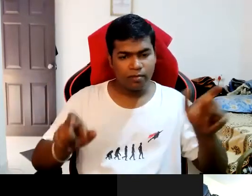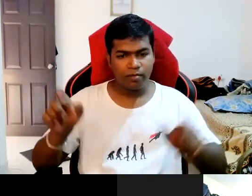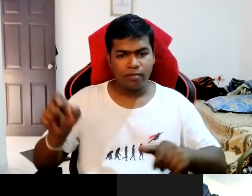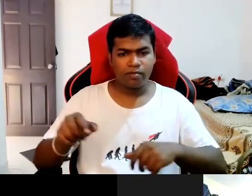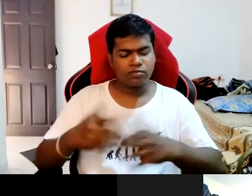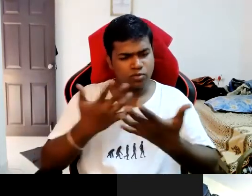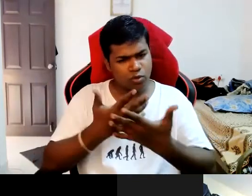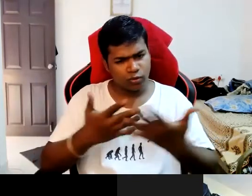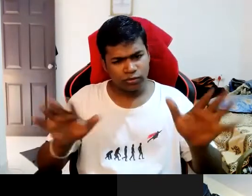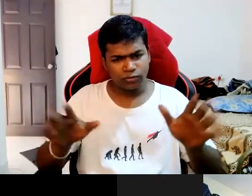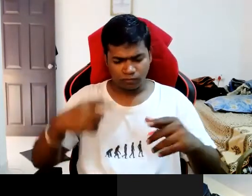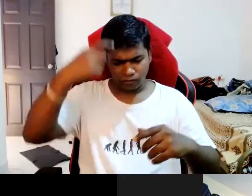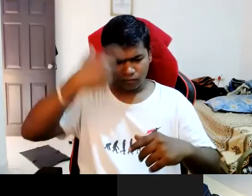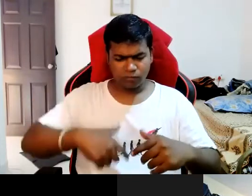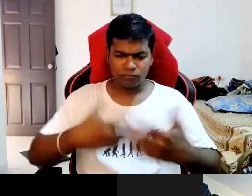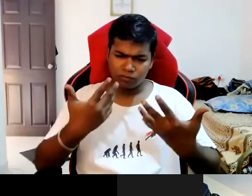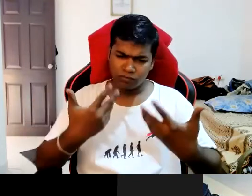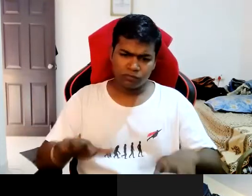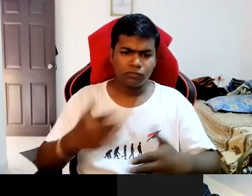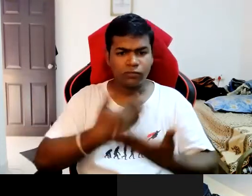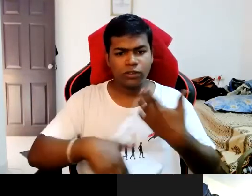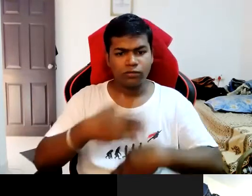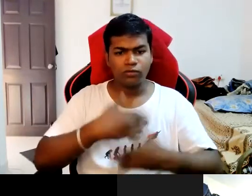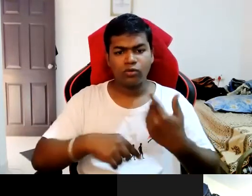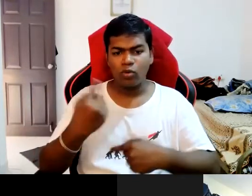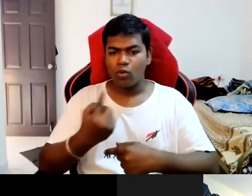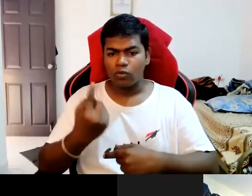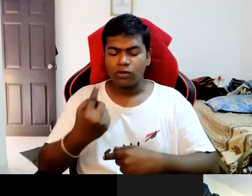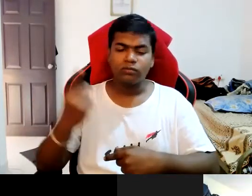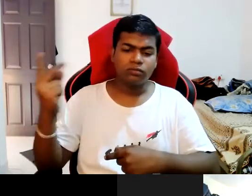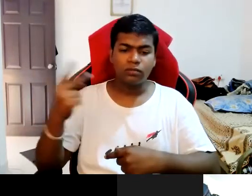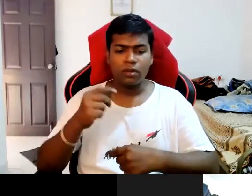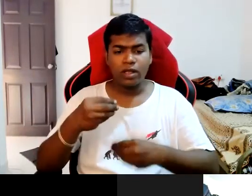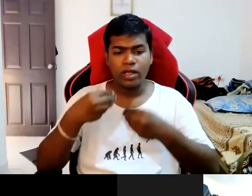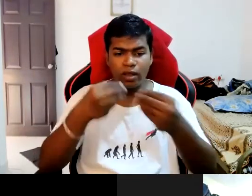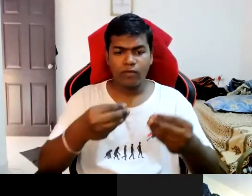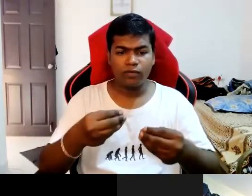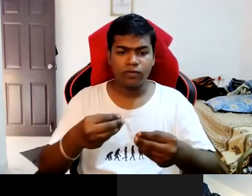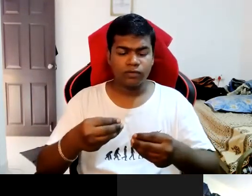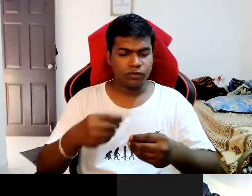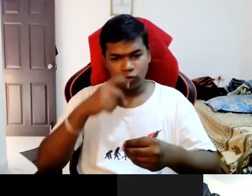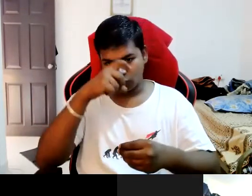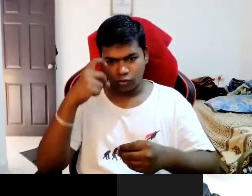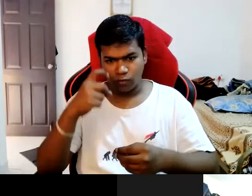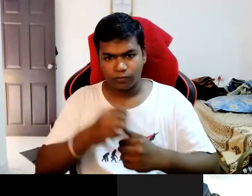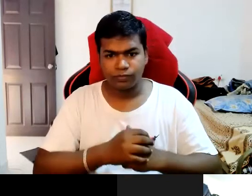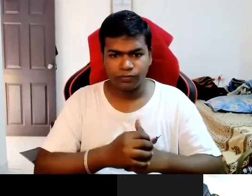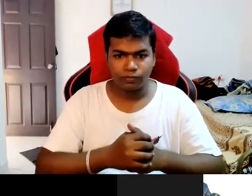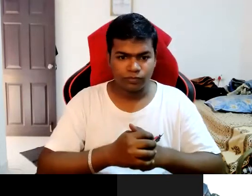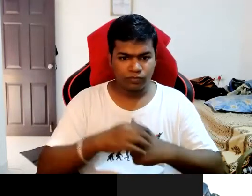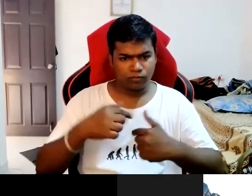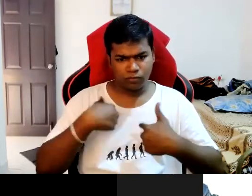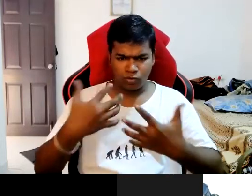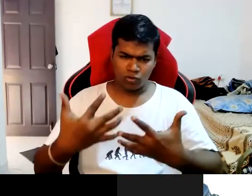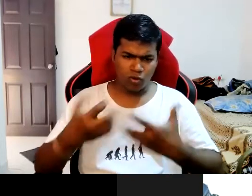whatever the condition they are giving the job only the checking the mental interest. So I got